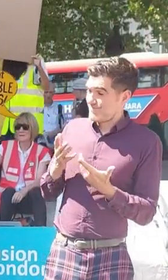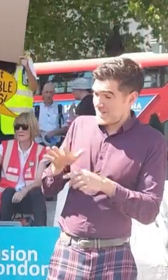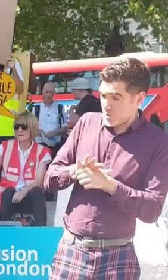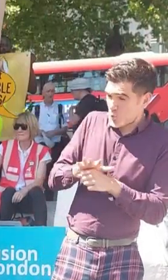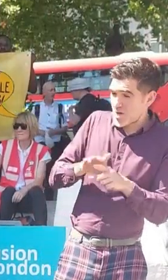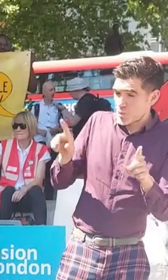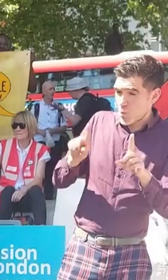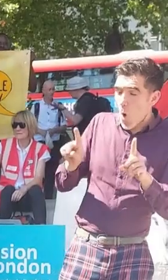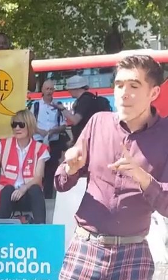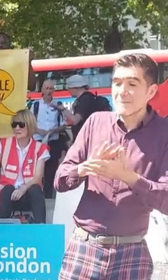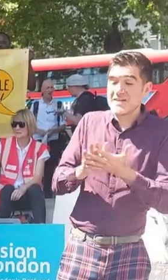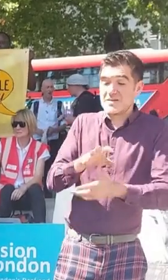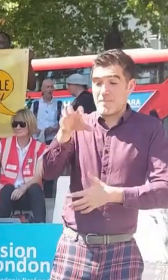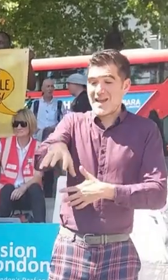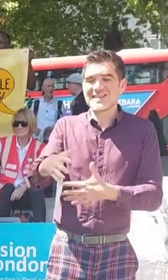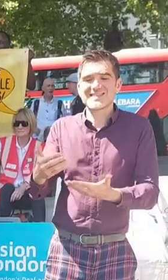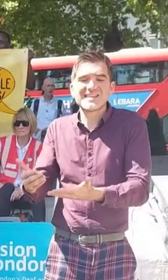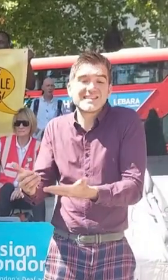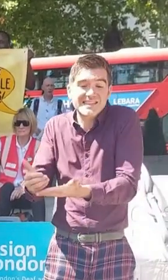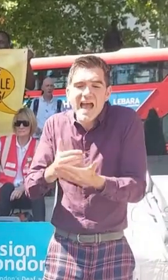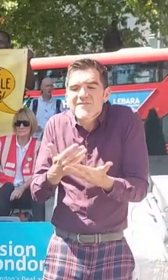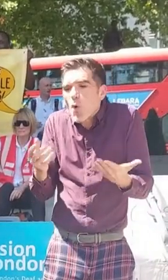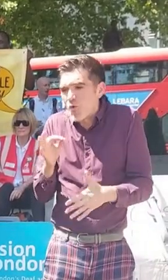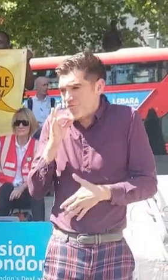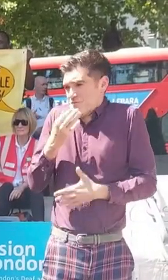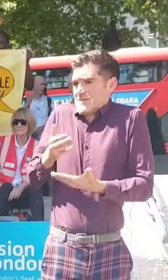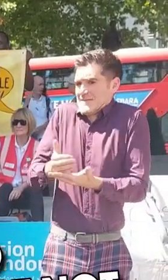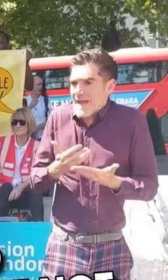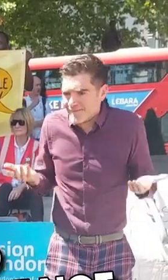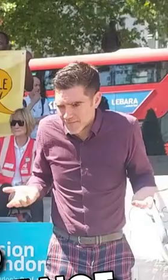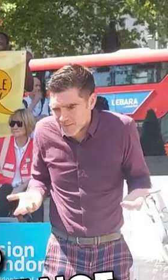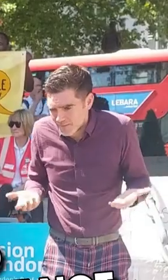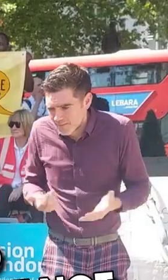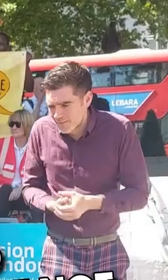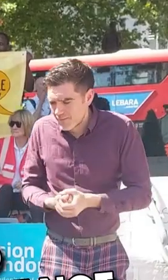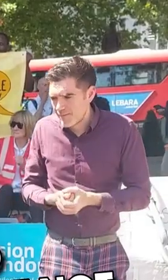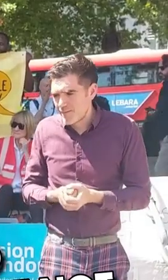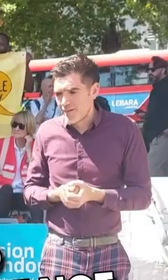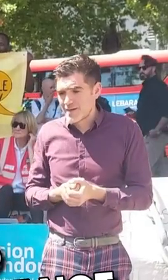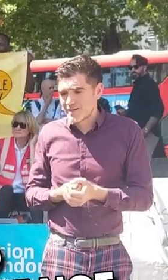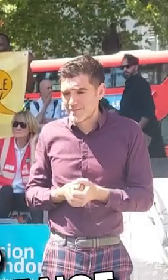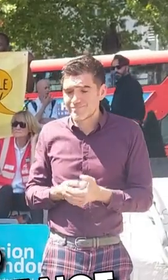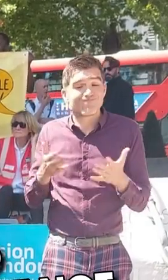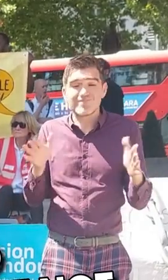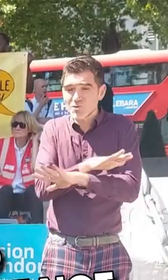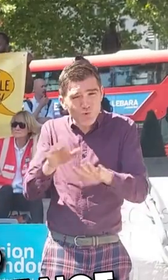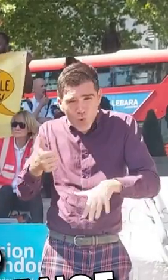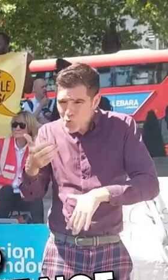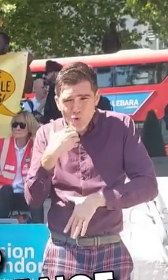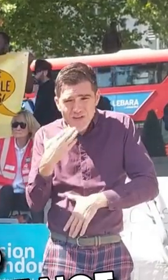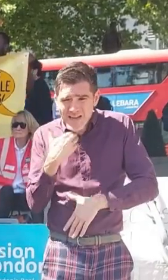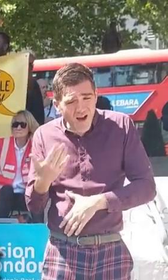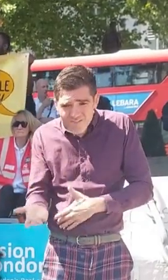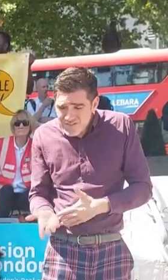being unsafe or barely safe. And that's just not good enough.